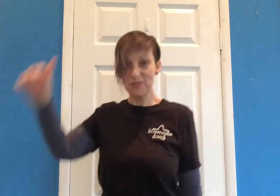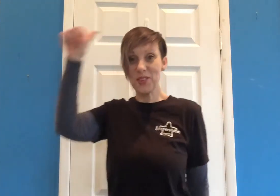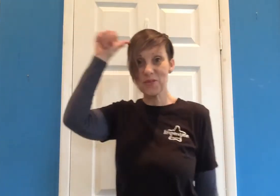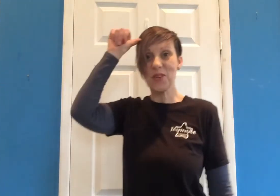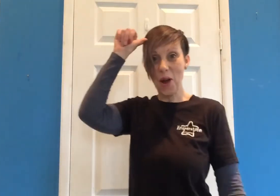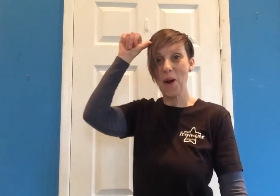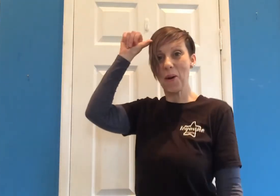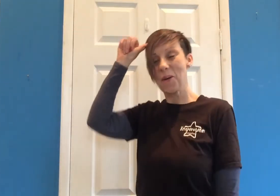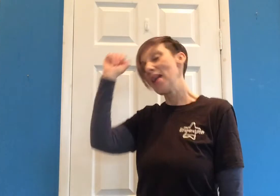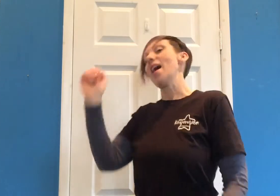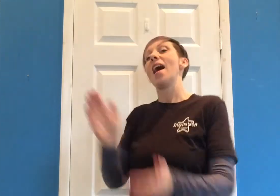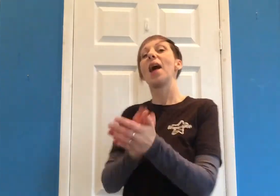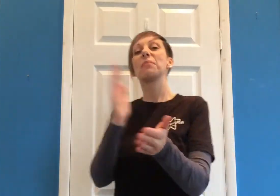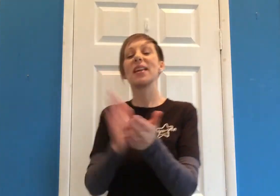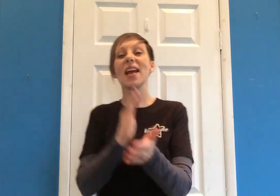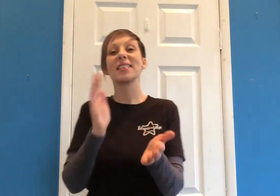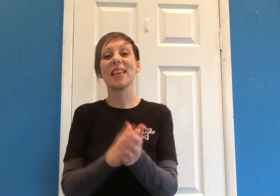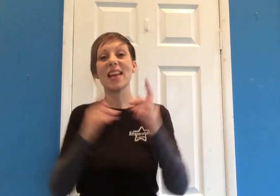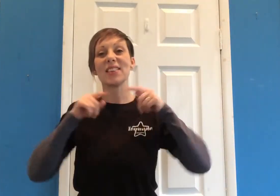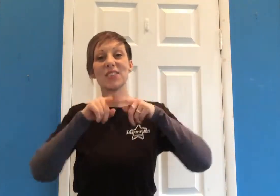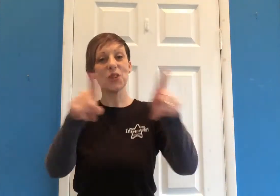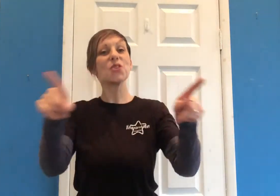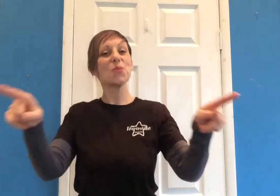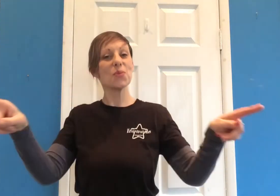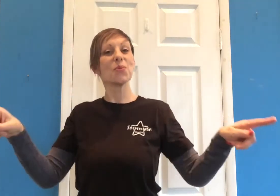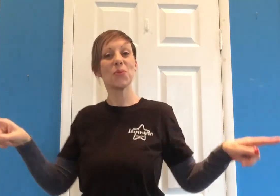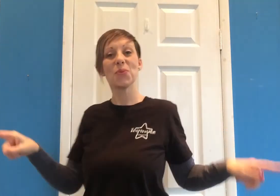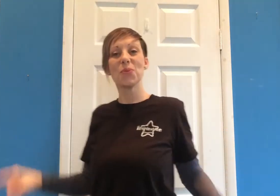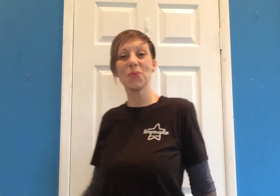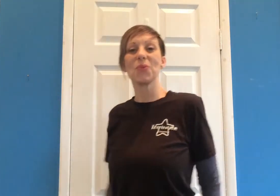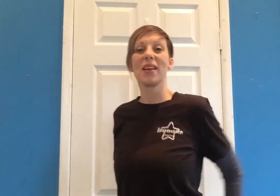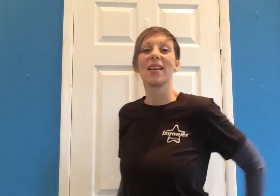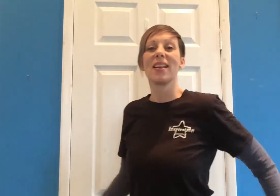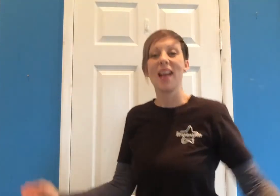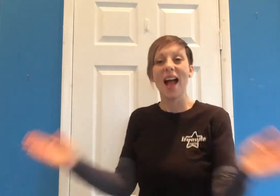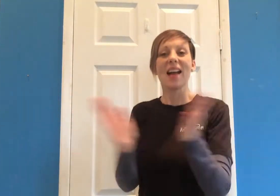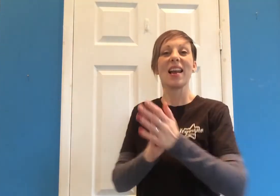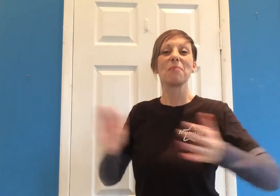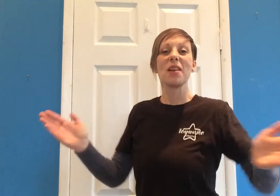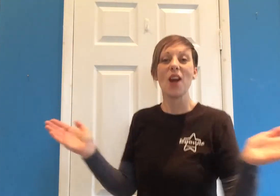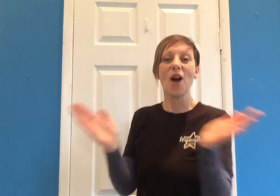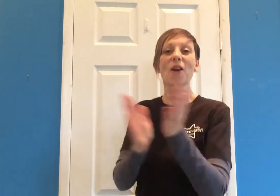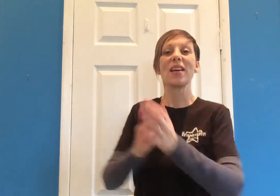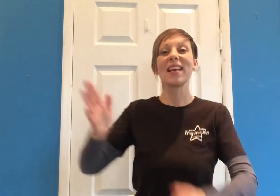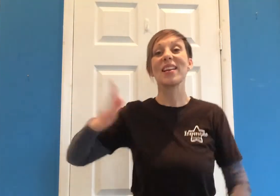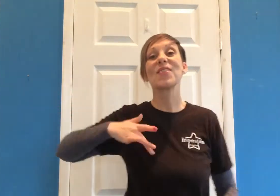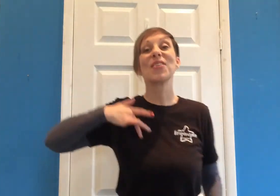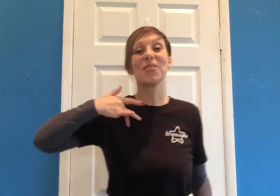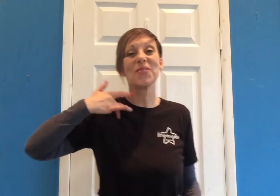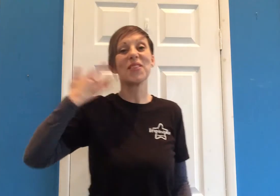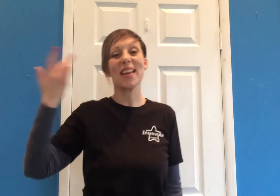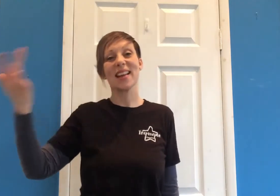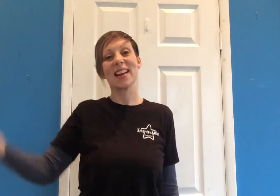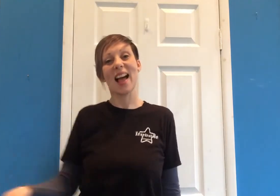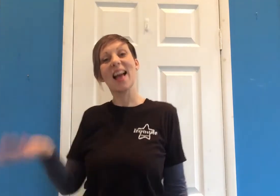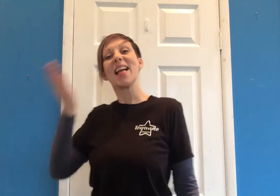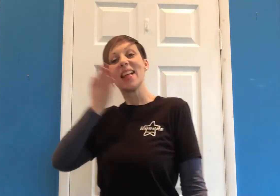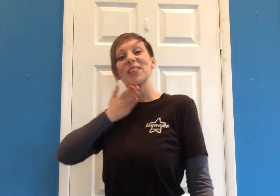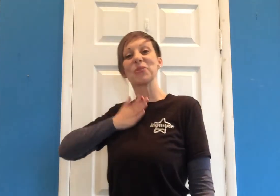you know what happiness is to you. Because I'm happy. Come along if you feel like that's